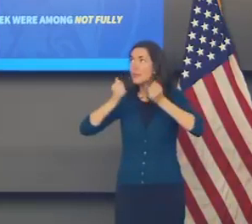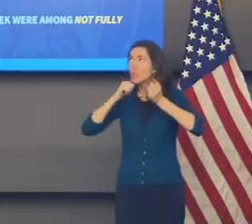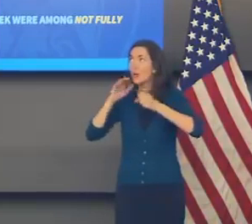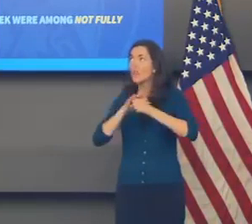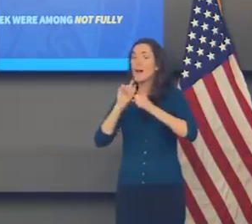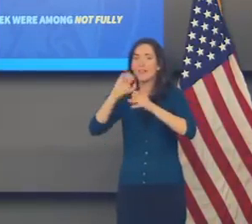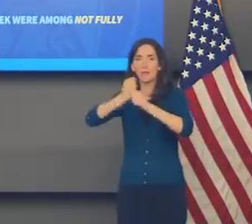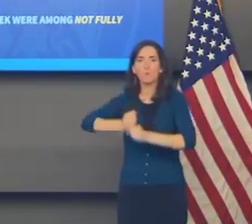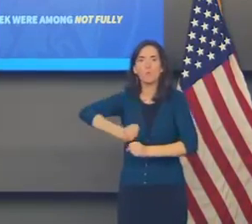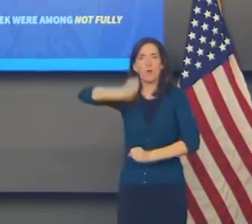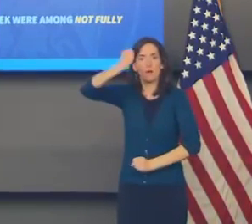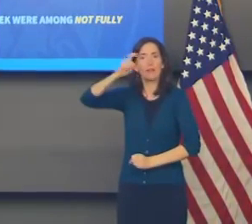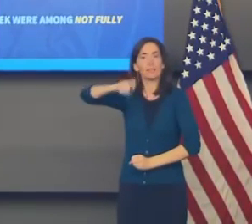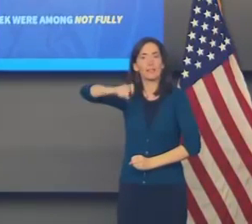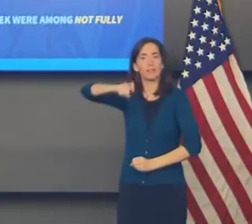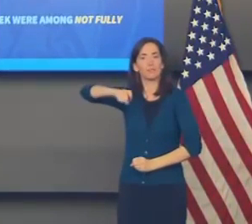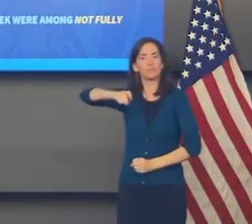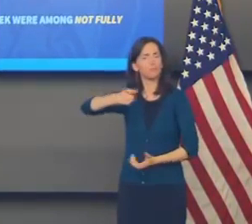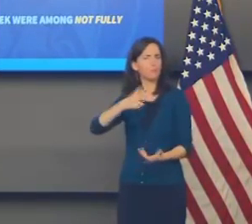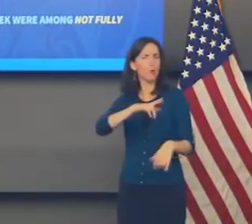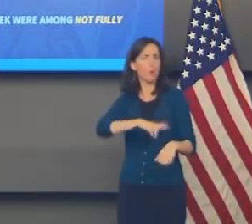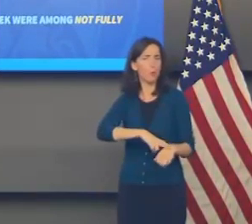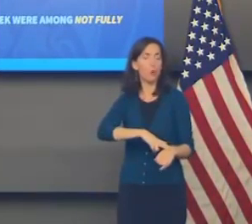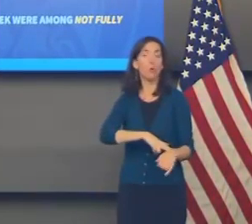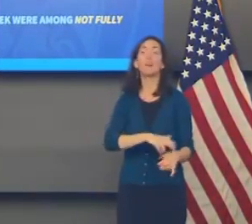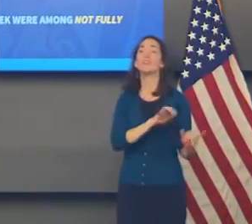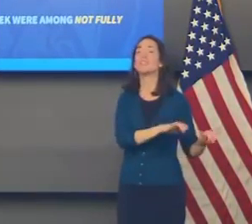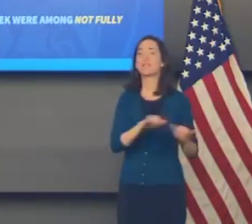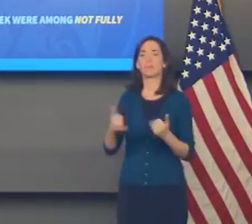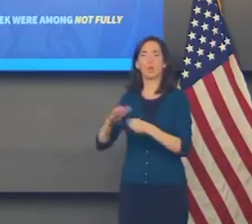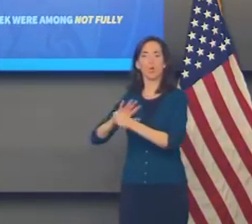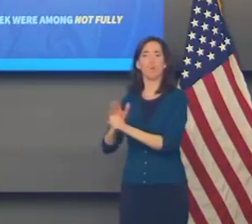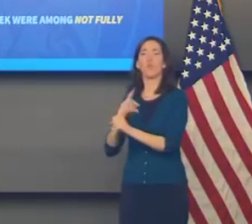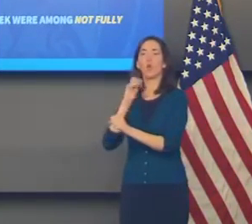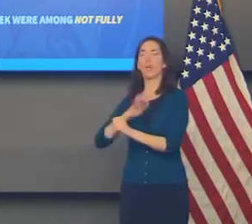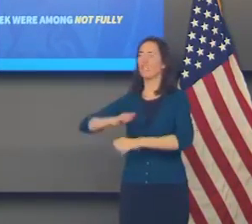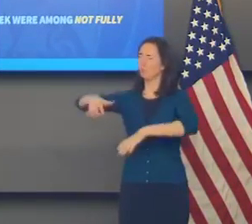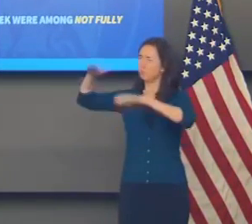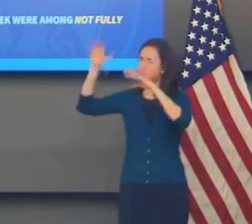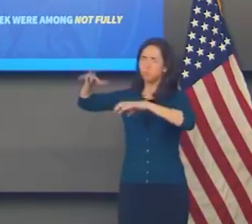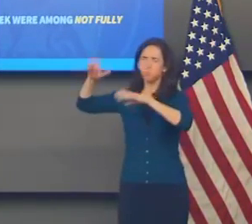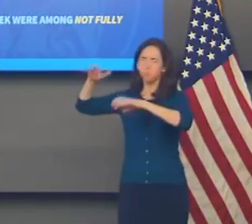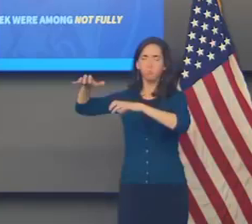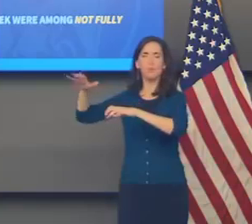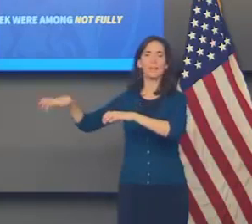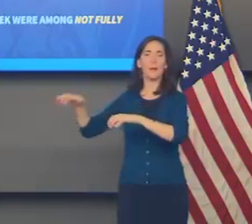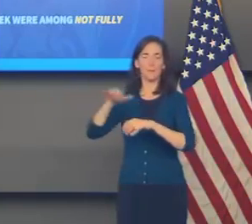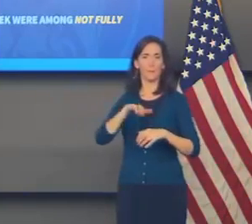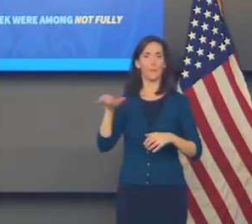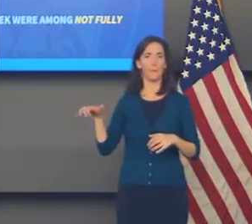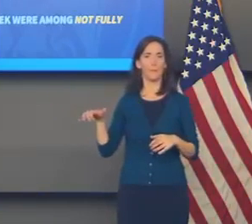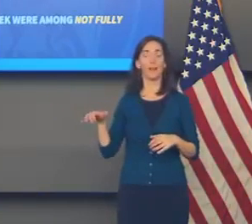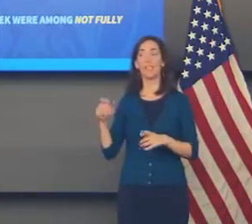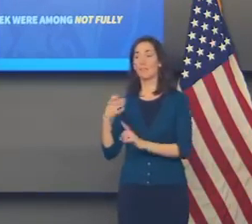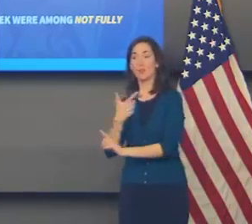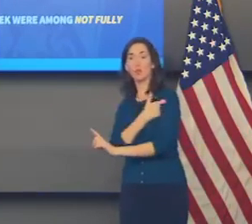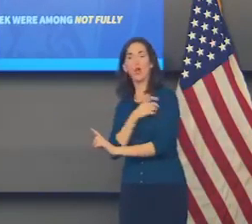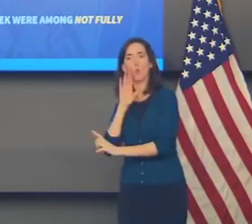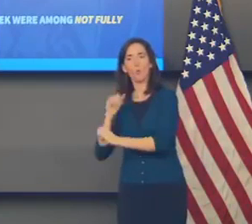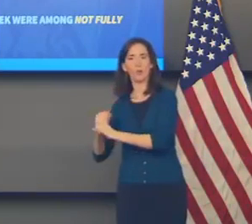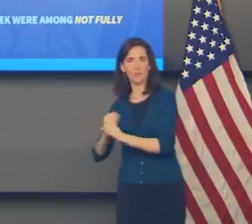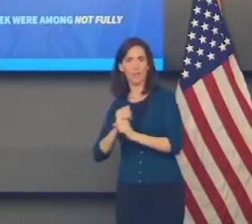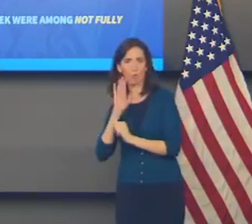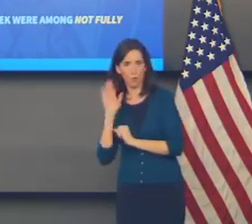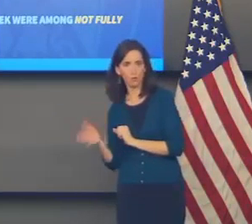And we accept that. And as it relates to COVID, it's pouring right now. So vaccinations protect you. There's absolutely no question